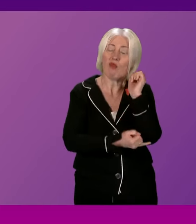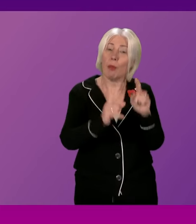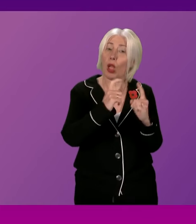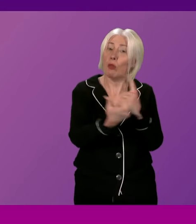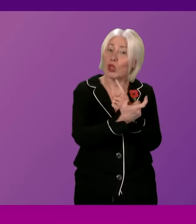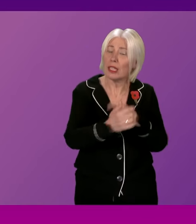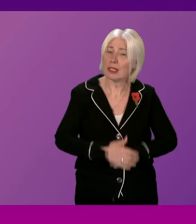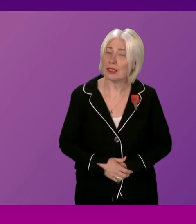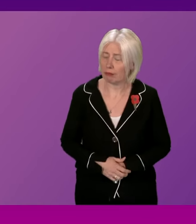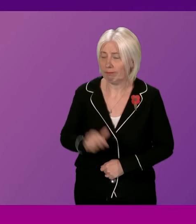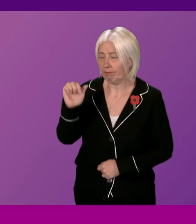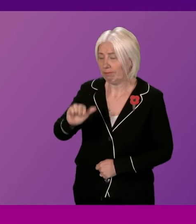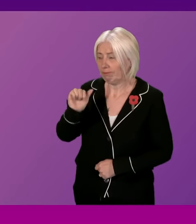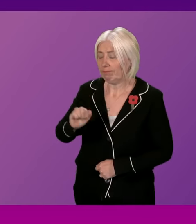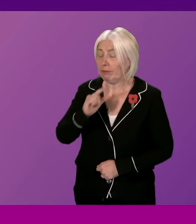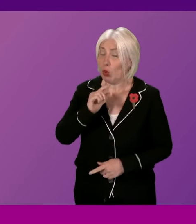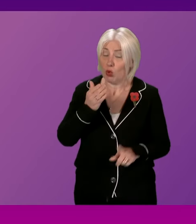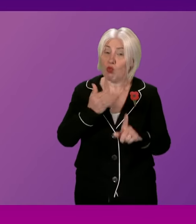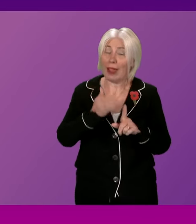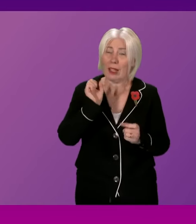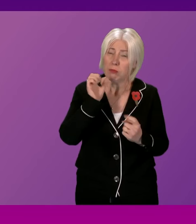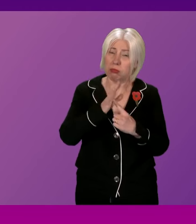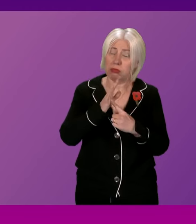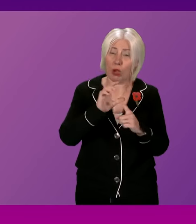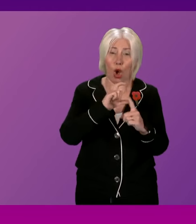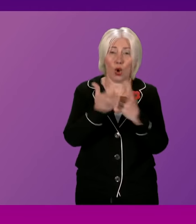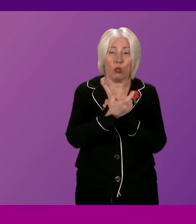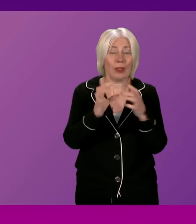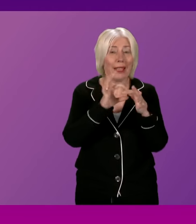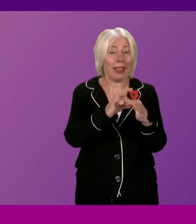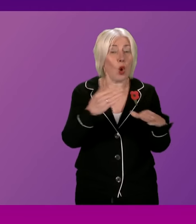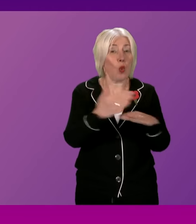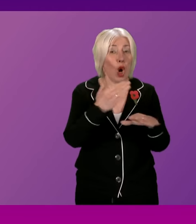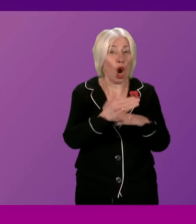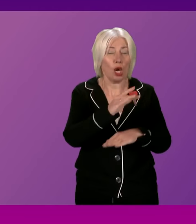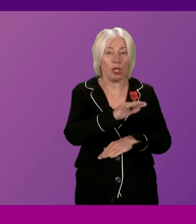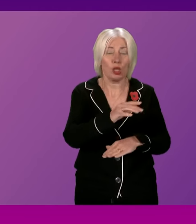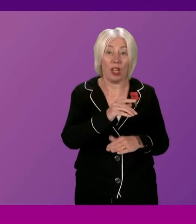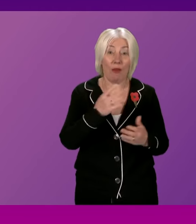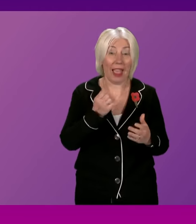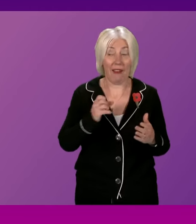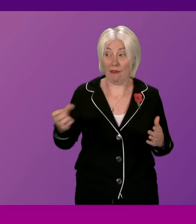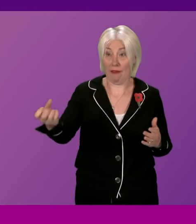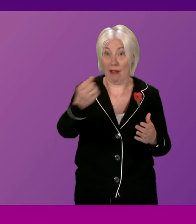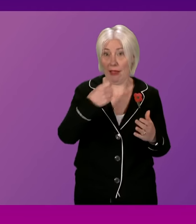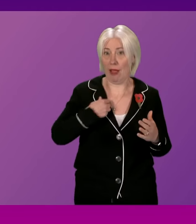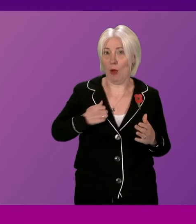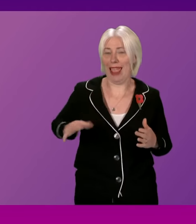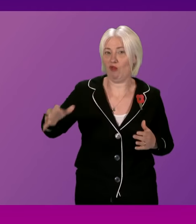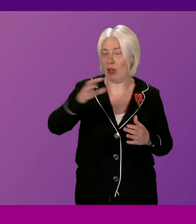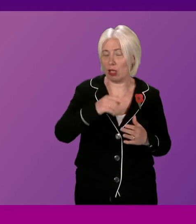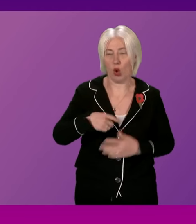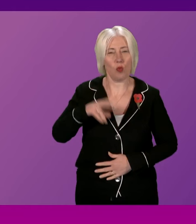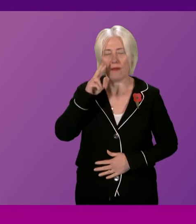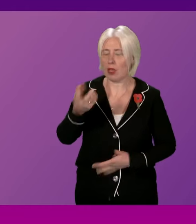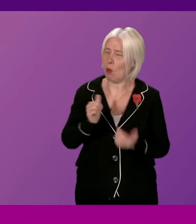with Paul Sweeney in recognising the importance of community-linked workers? I think all of us that have community-linked in our constituencies have